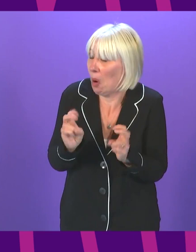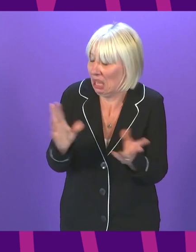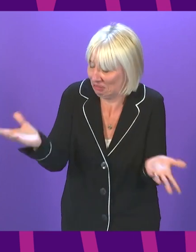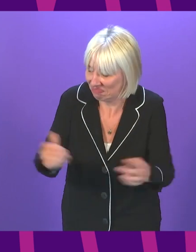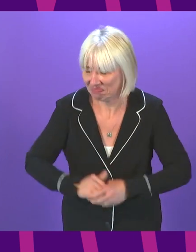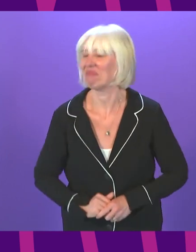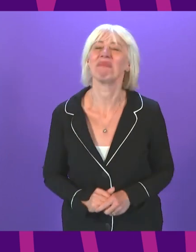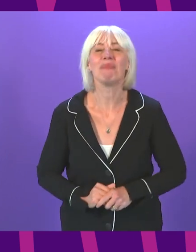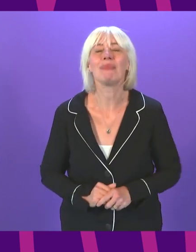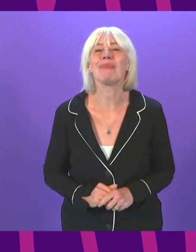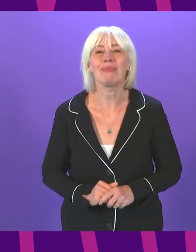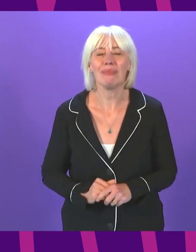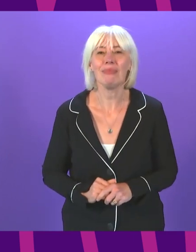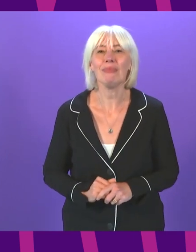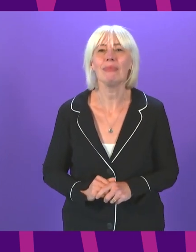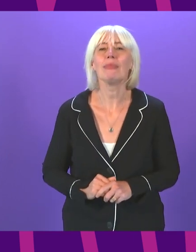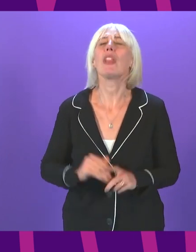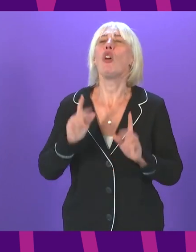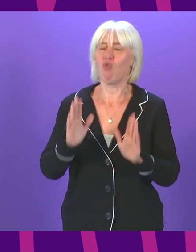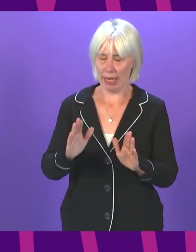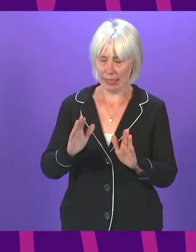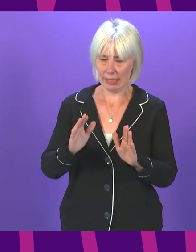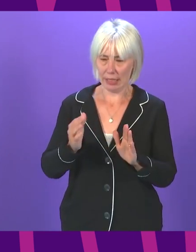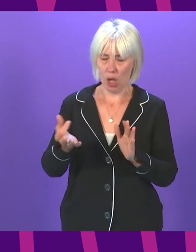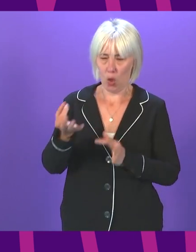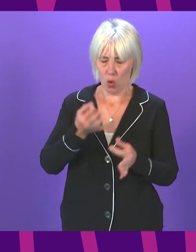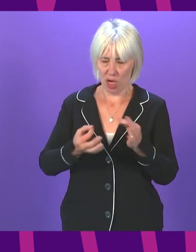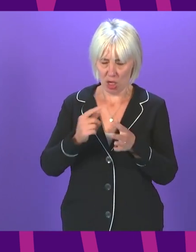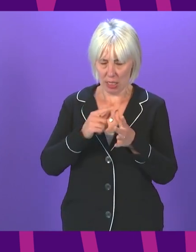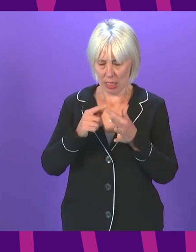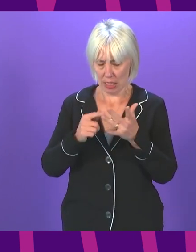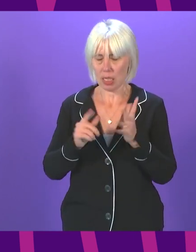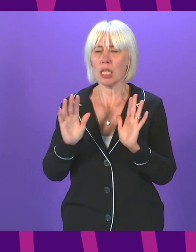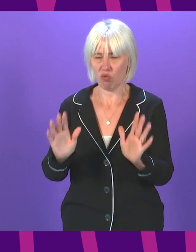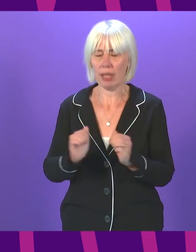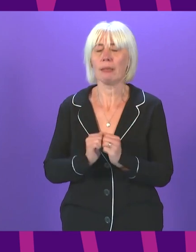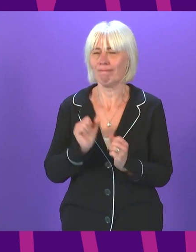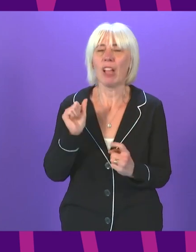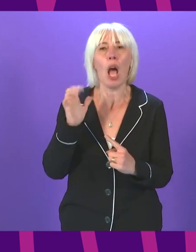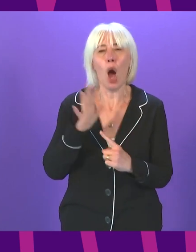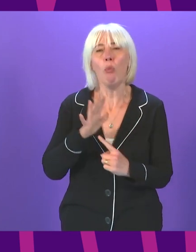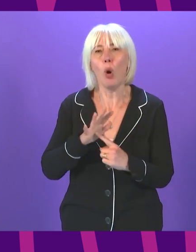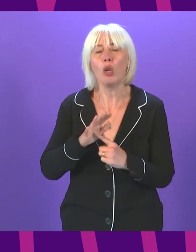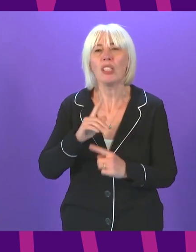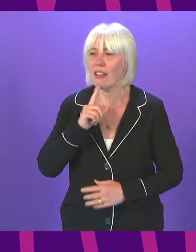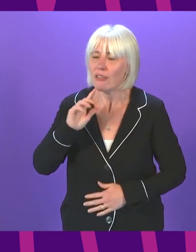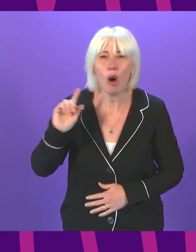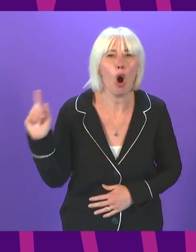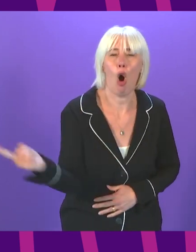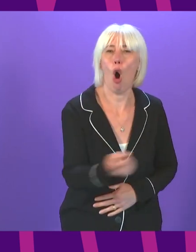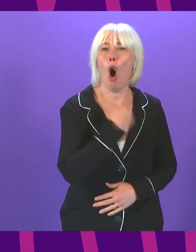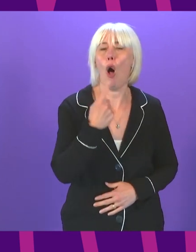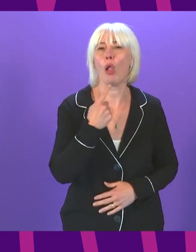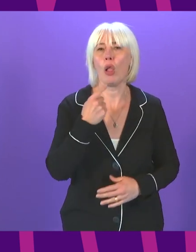Can I say, let me try to take the questions in turn. I think it is really important for all of us, though, to focus on